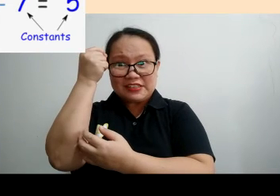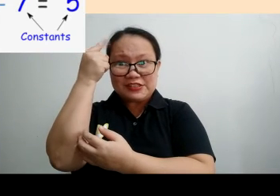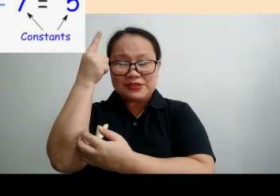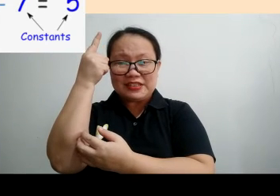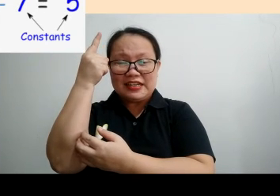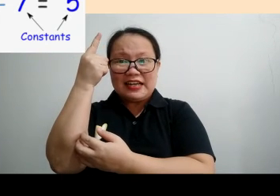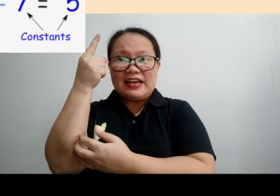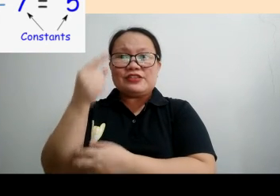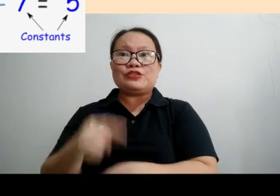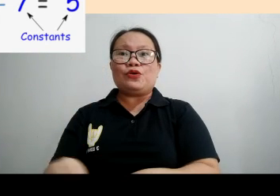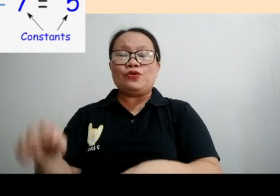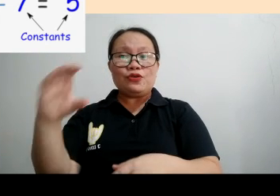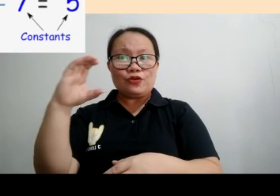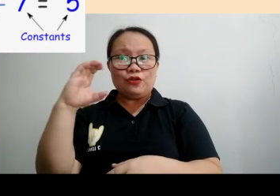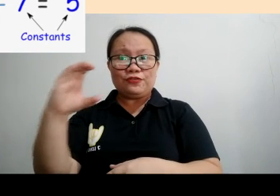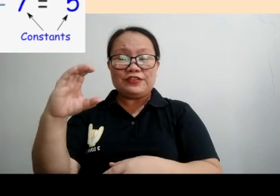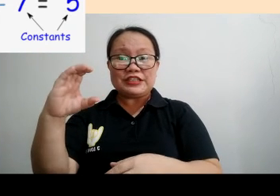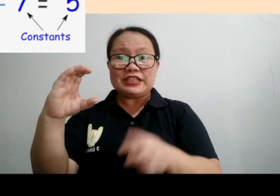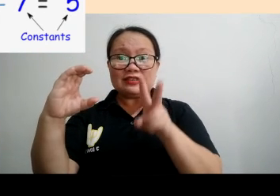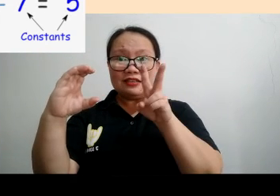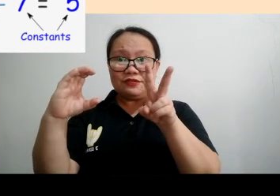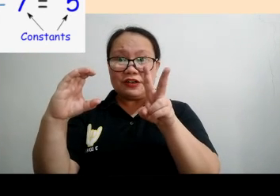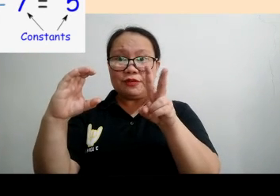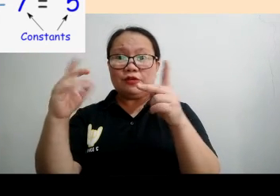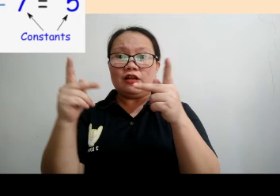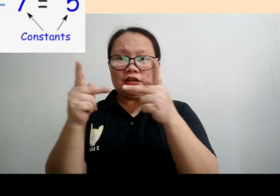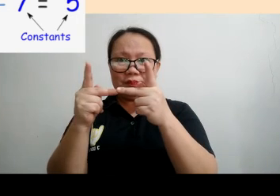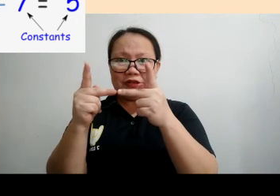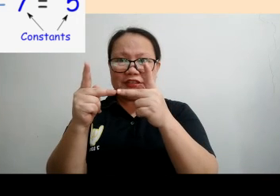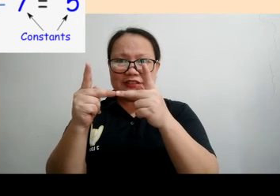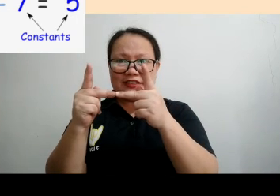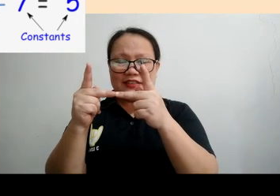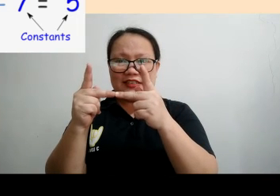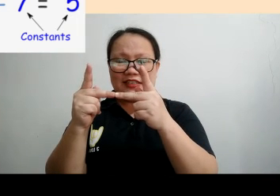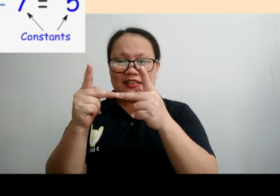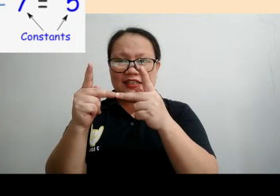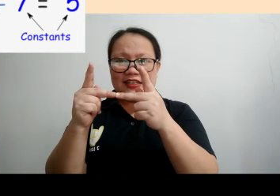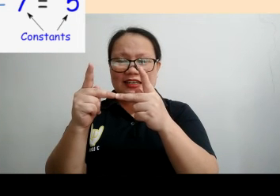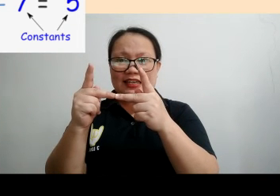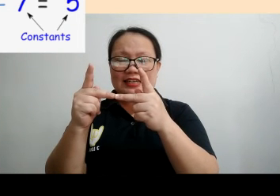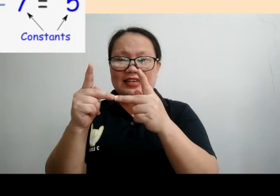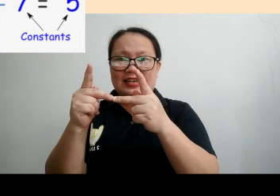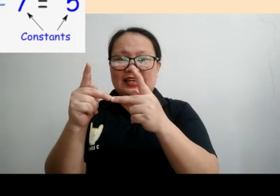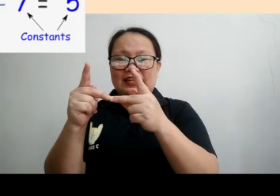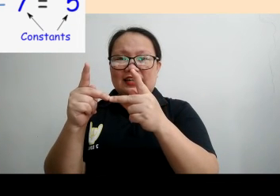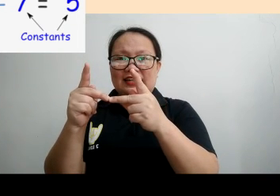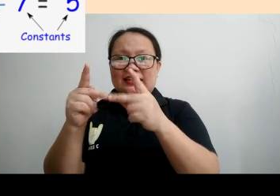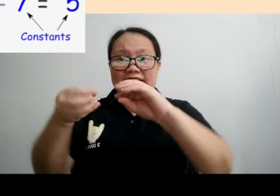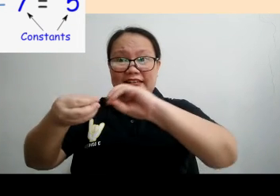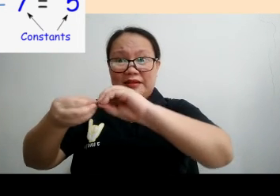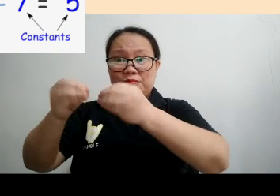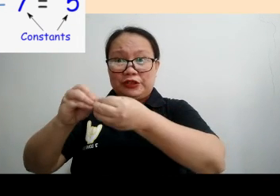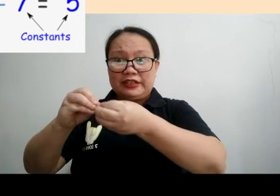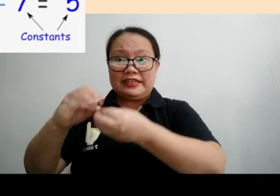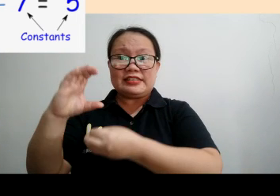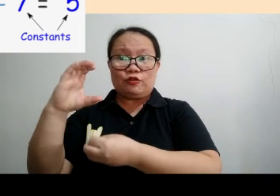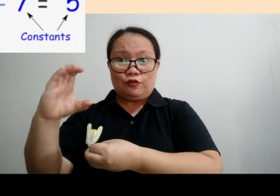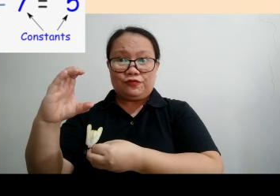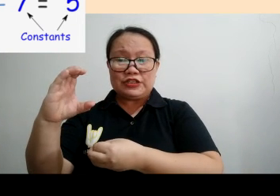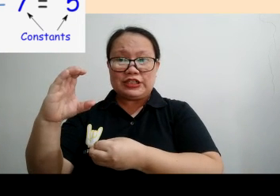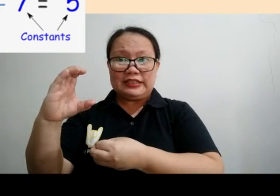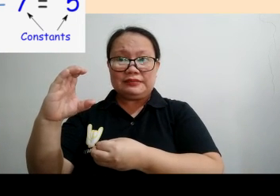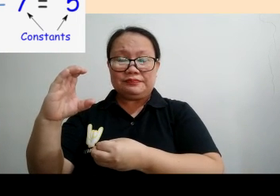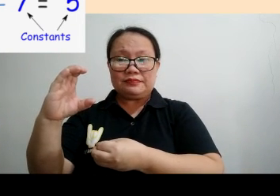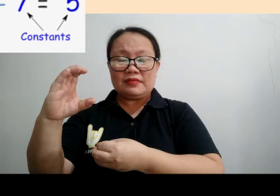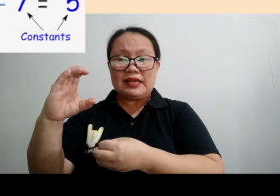Understood? So coefficient and variable are partner. Okay, the number is